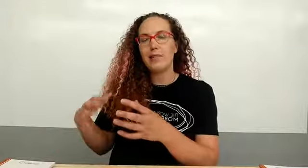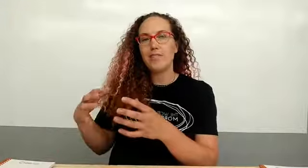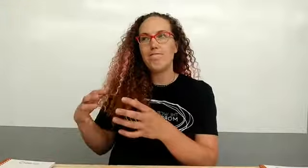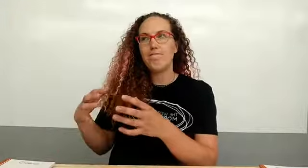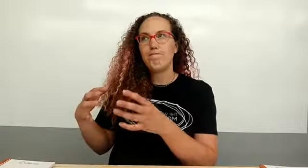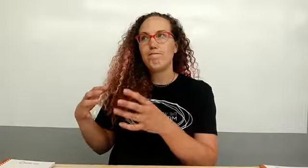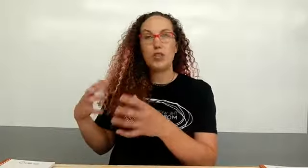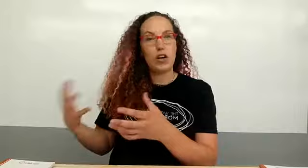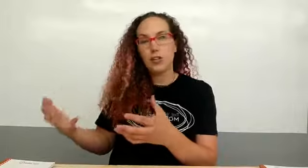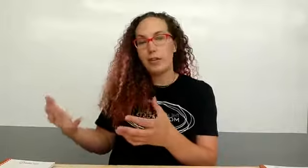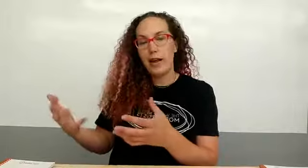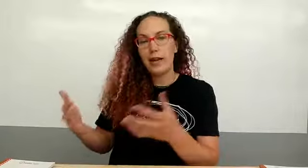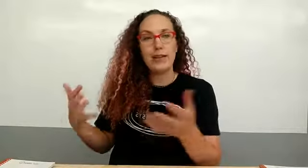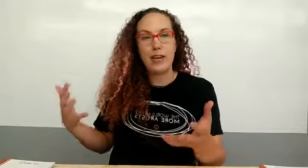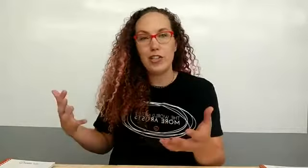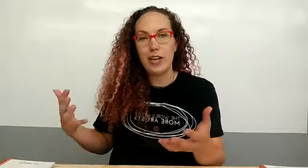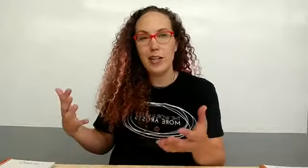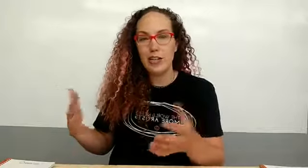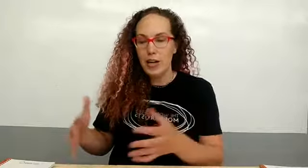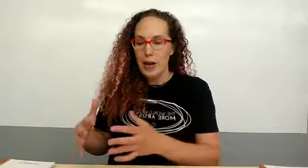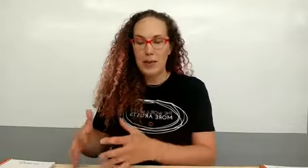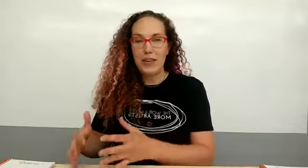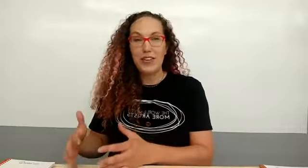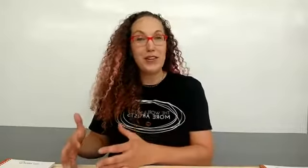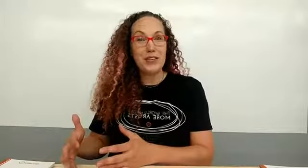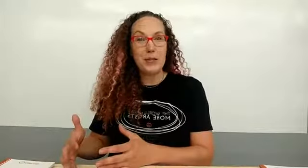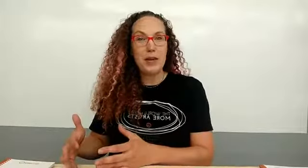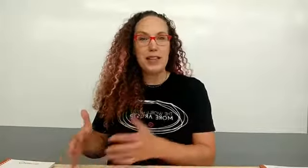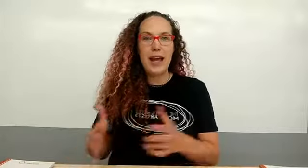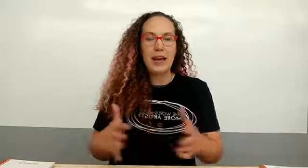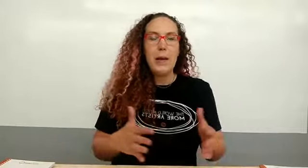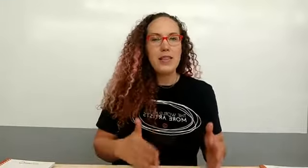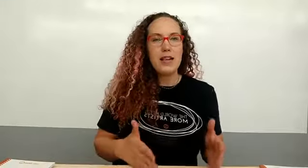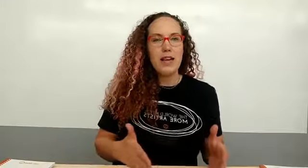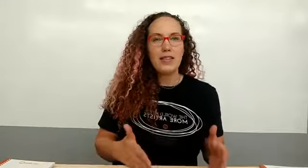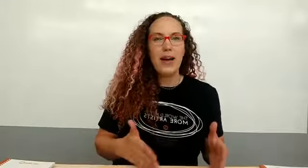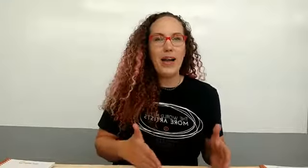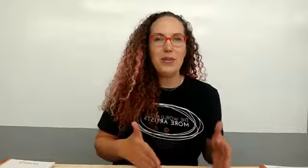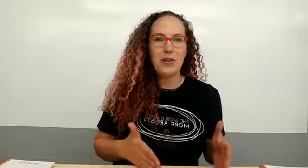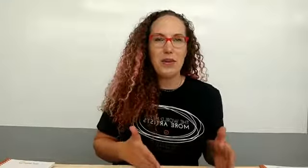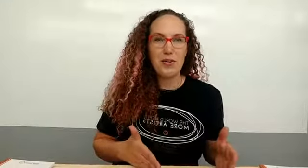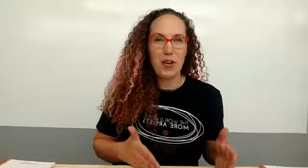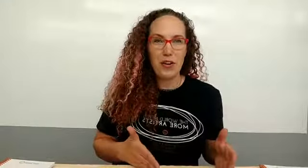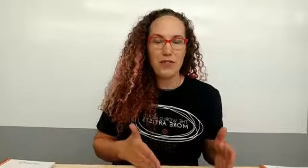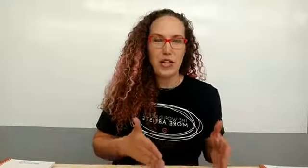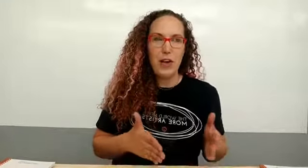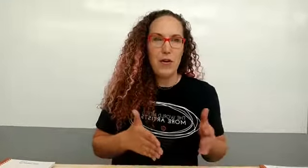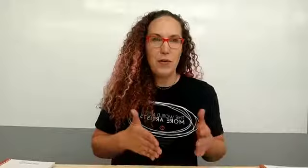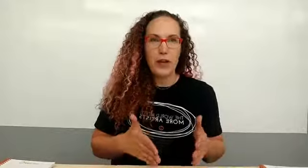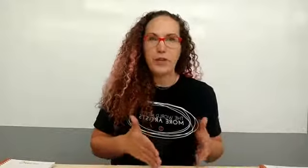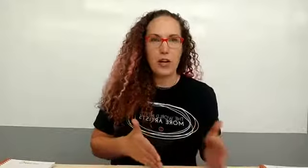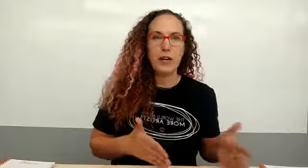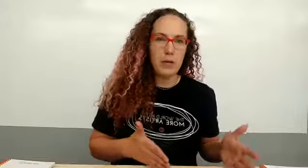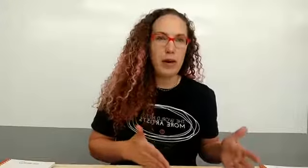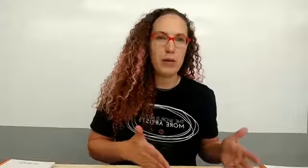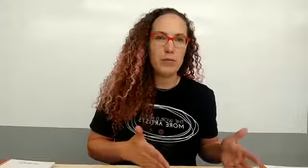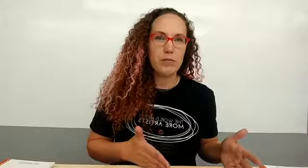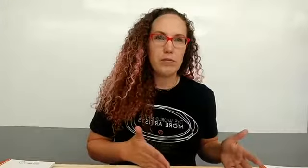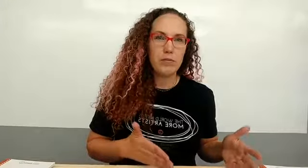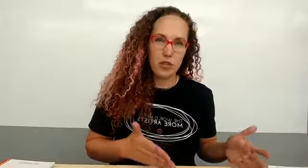start to look like and that could change I'm going to give you a little sneak peek at that but then also how you can be involved like starting tomorrow so